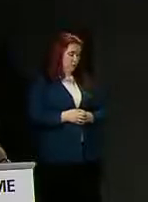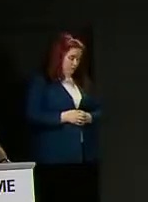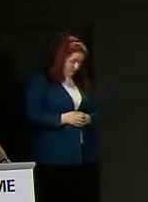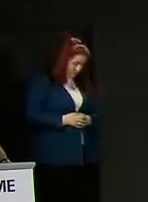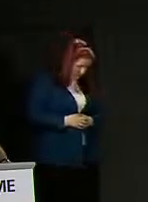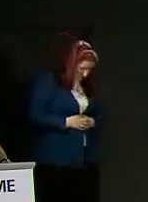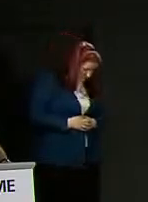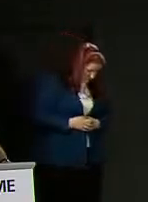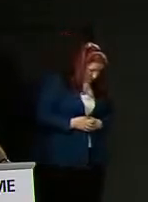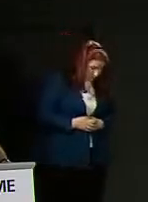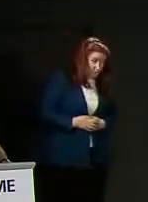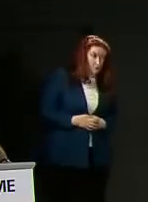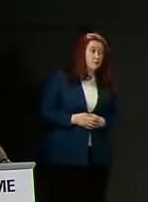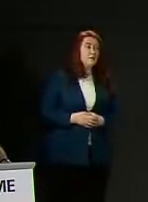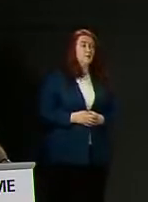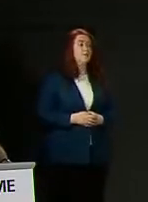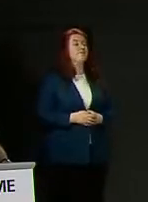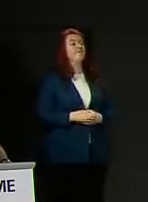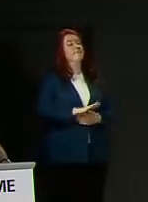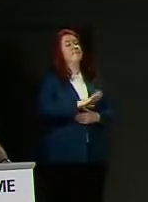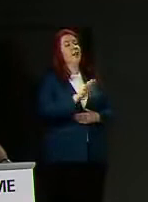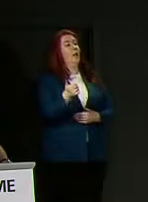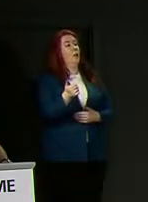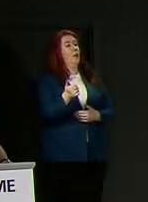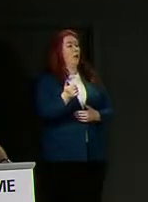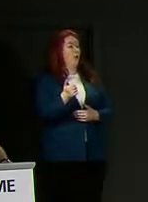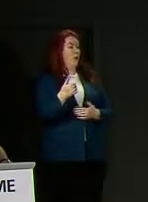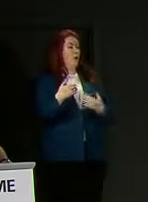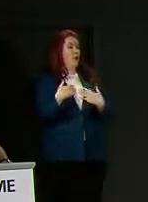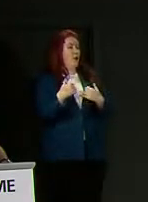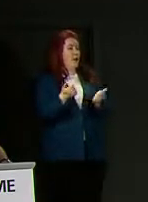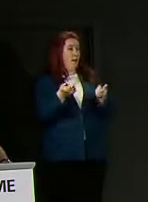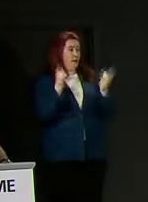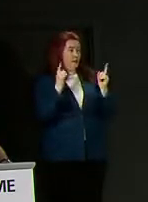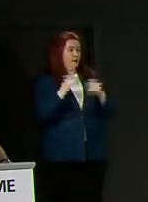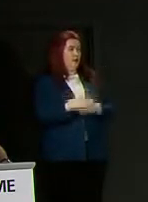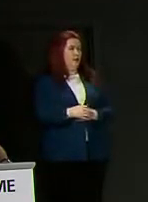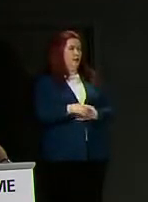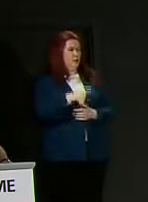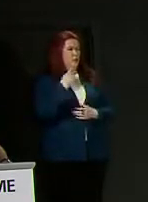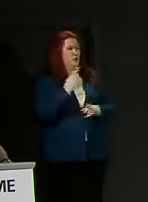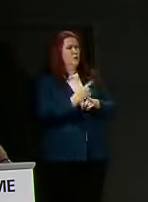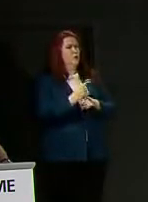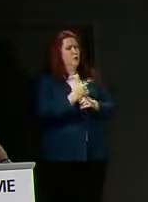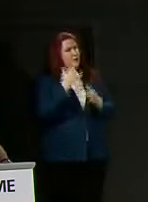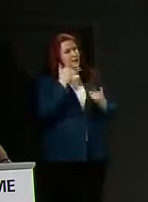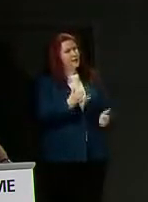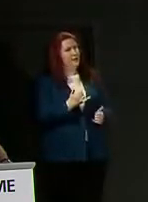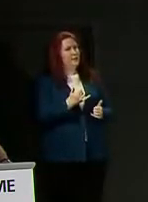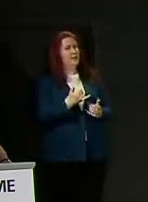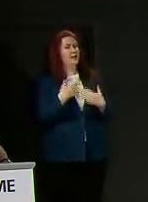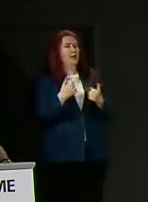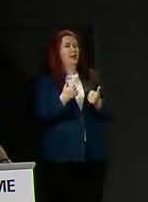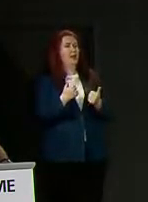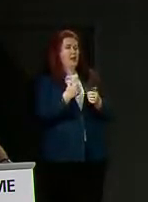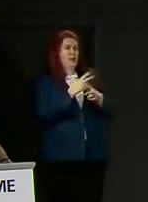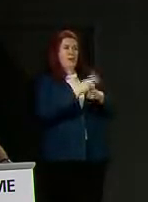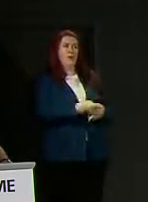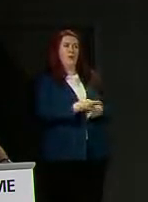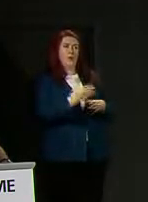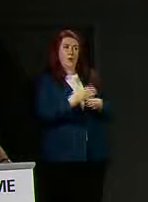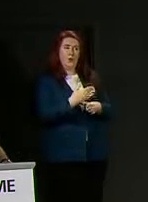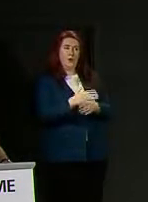Hello Health Secretary you mentioned the testing of care workers and other key workers there but if we look at today's